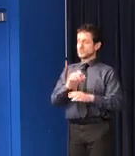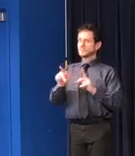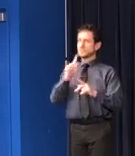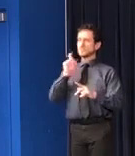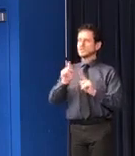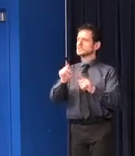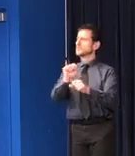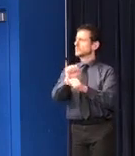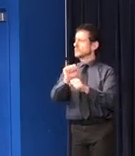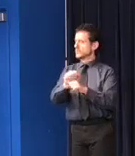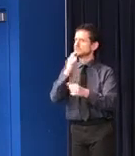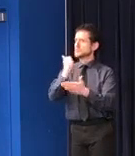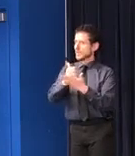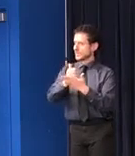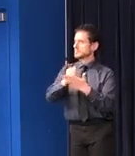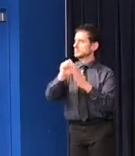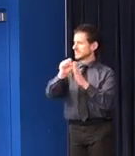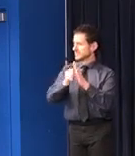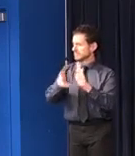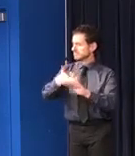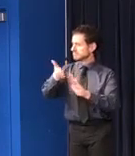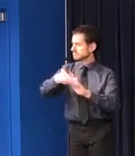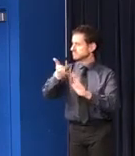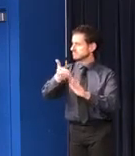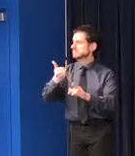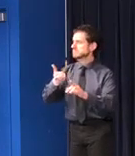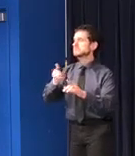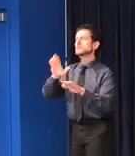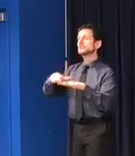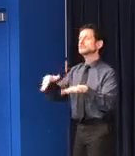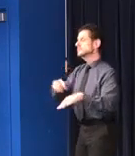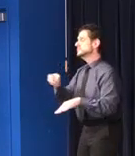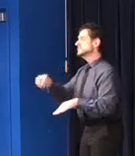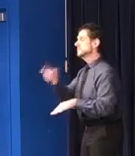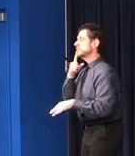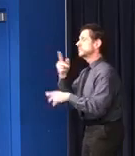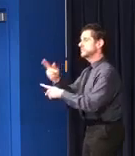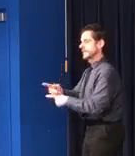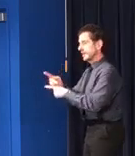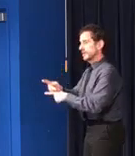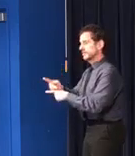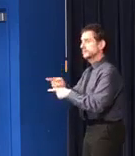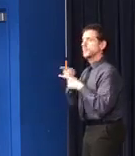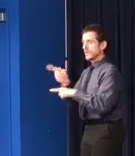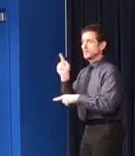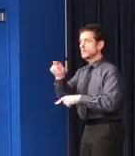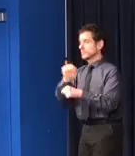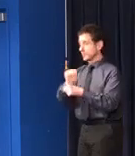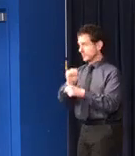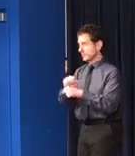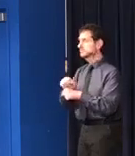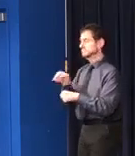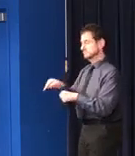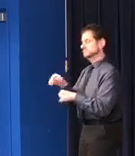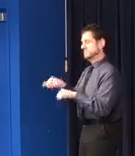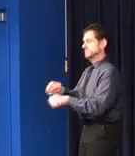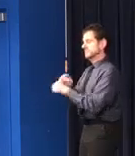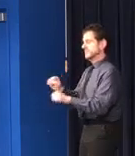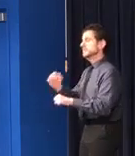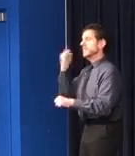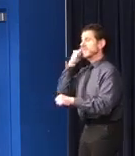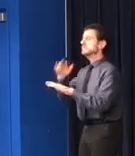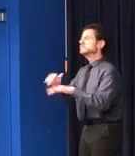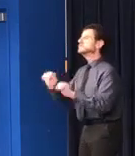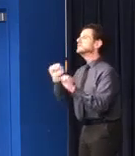for their children while they do the critical work that keeps us safe. While children who can stay home should